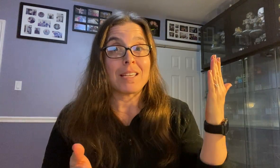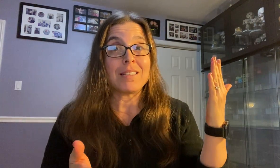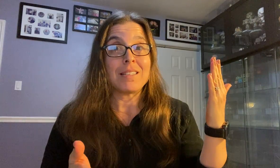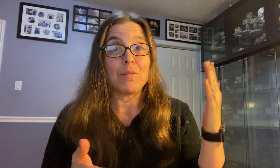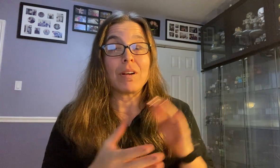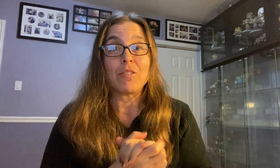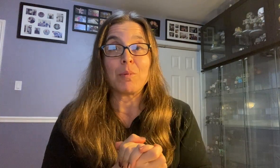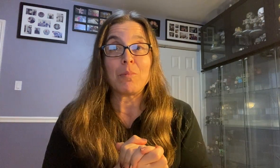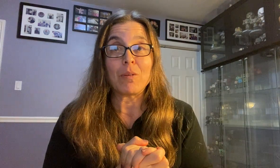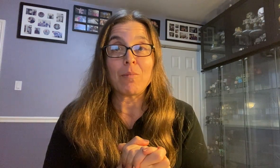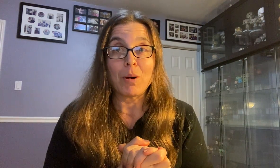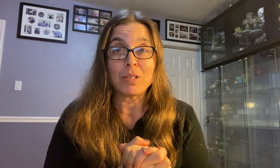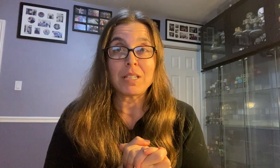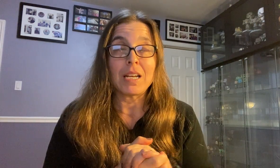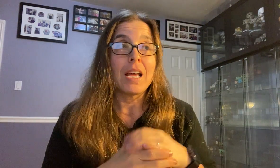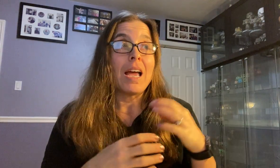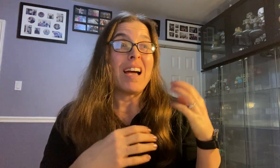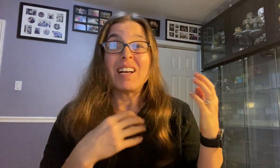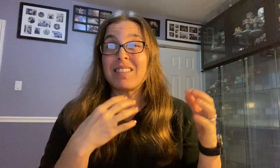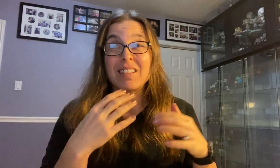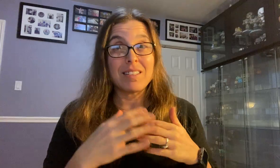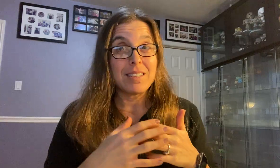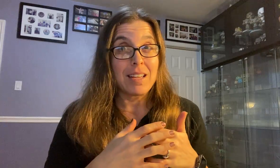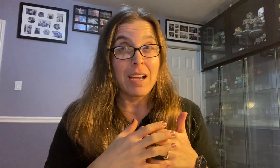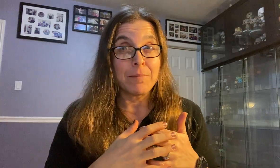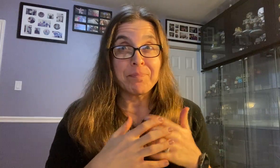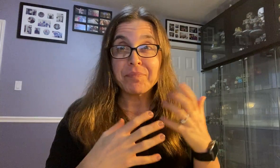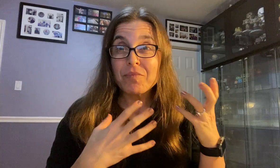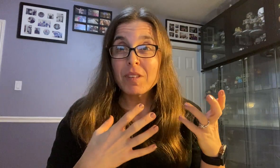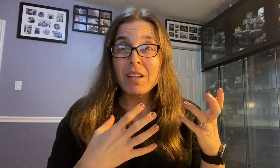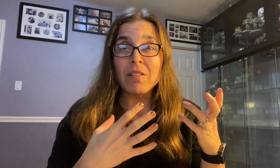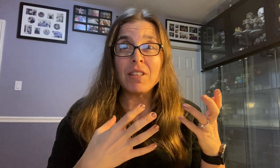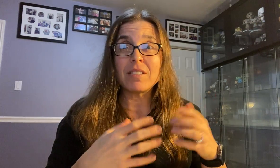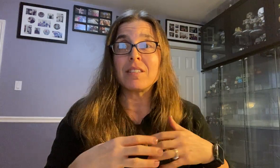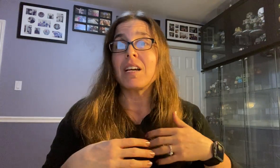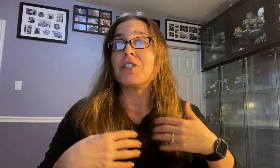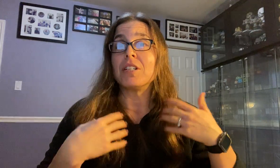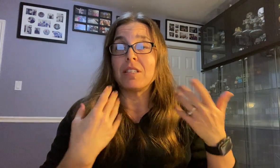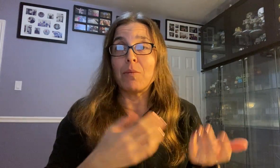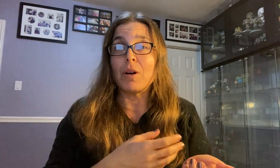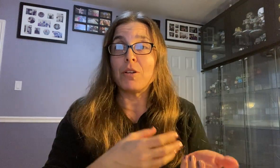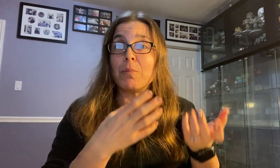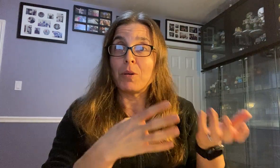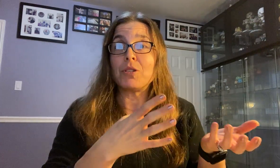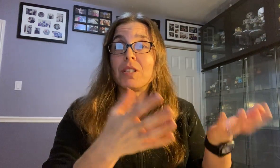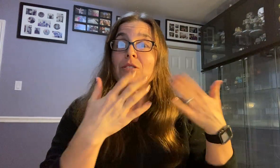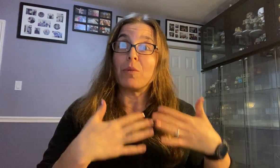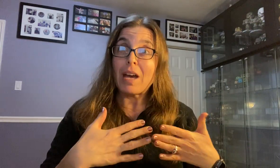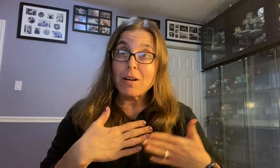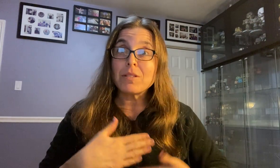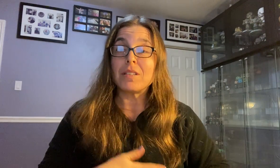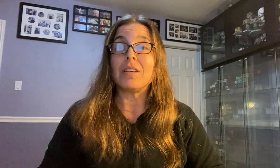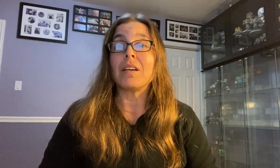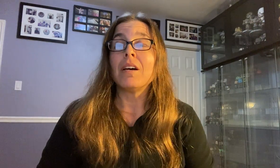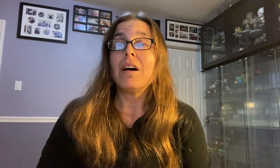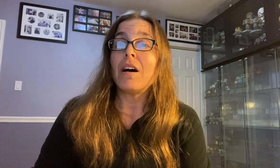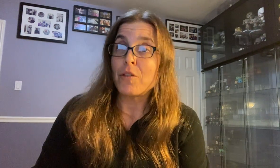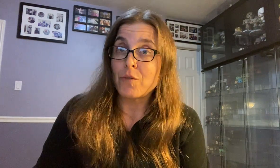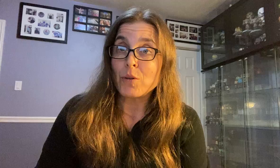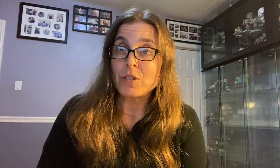can see what other people have posted. And that's not the design of these discussions. I want you to post your answer without seeing other folks'